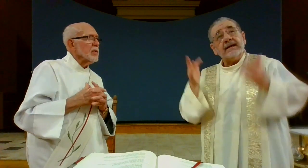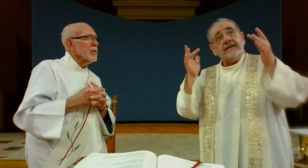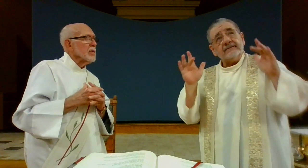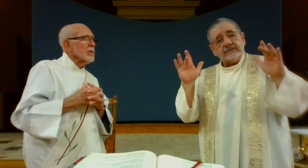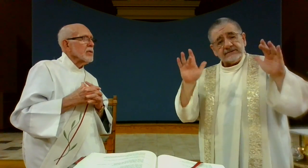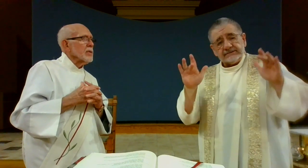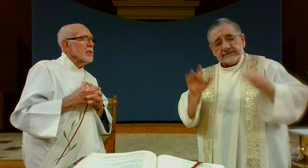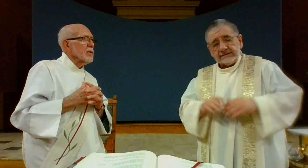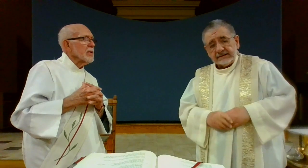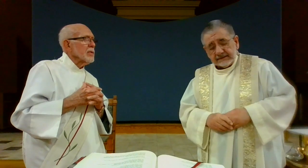Lord, have mercy.